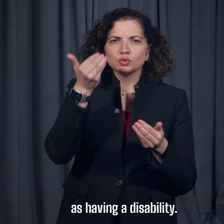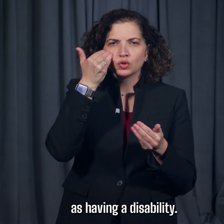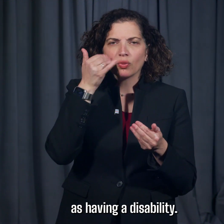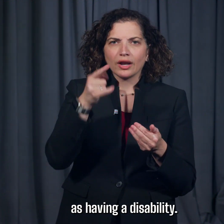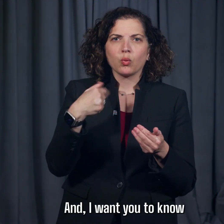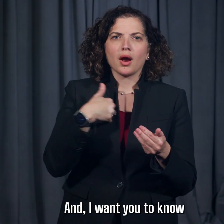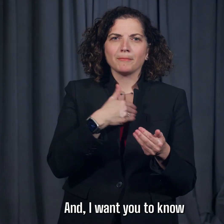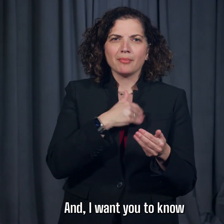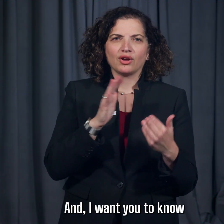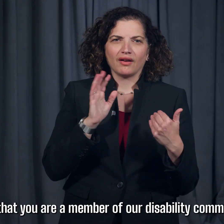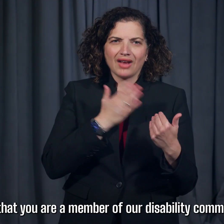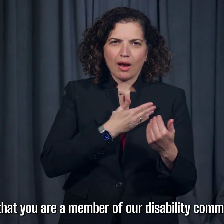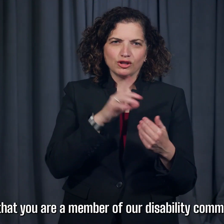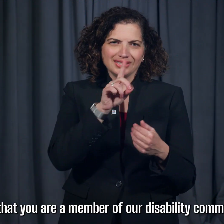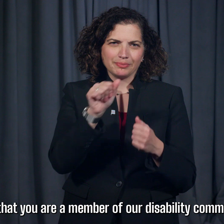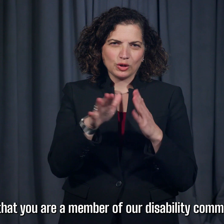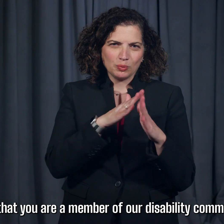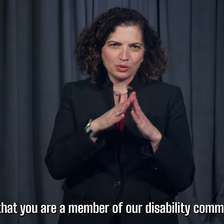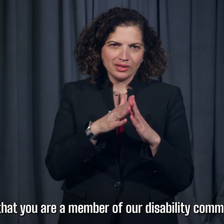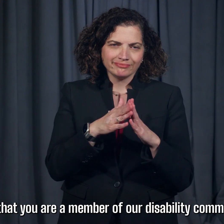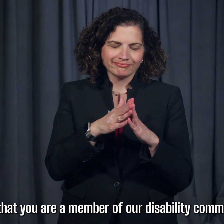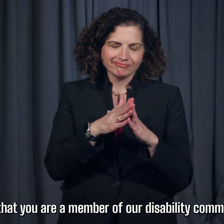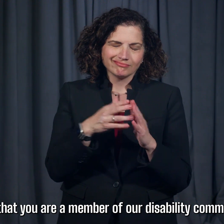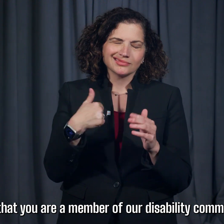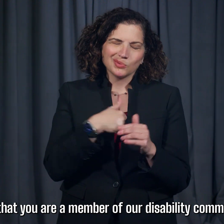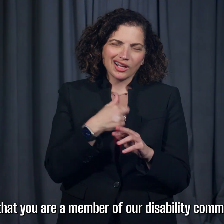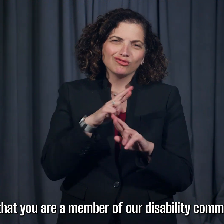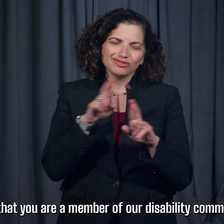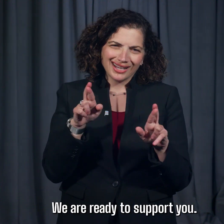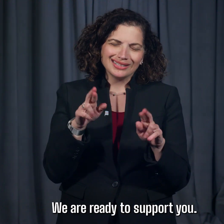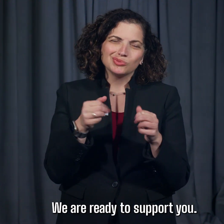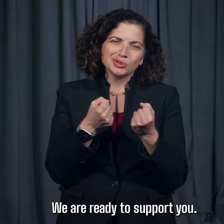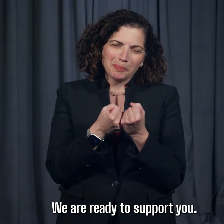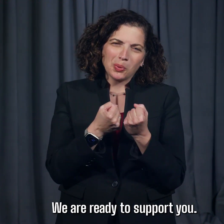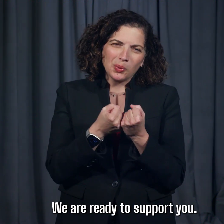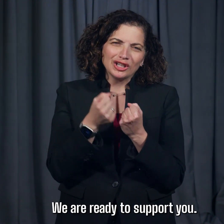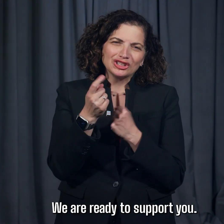and I want you to know that you are a member of our disability community. We are ready to support you.